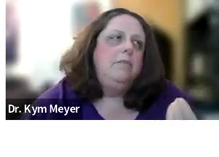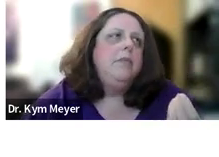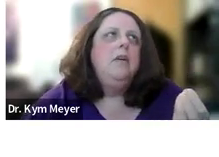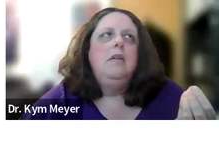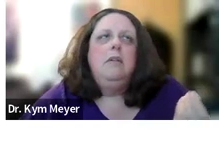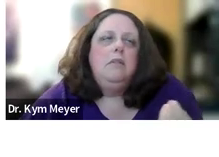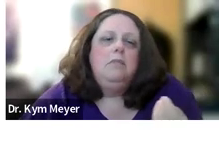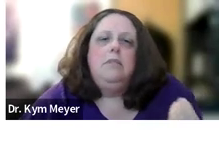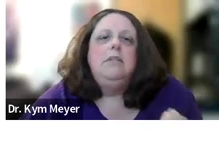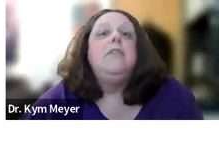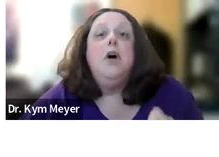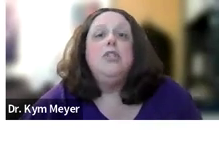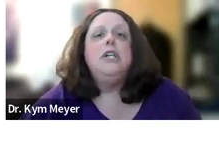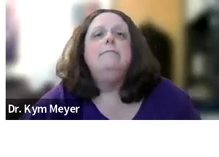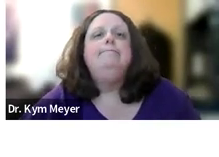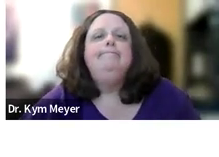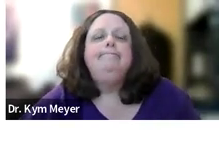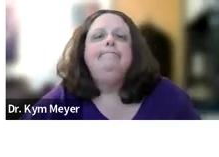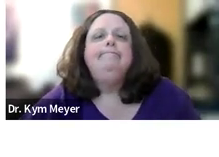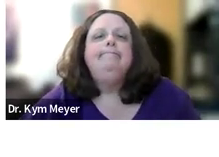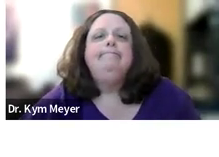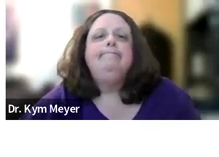um, the deaf culture.